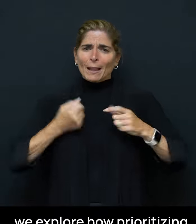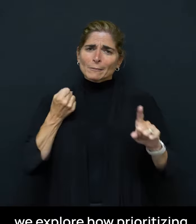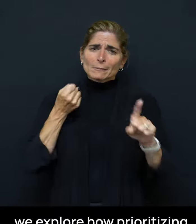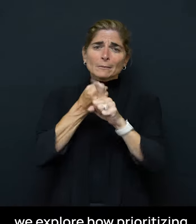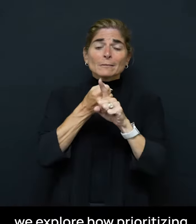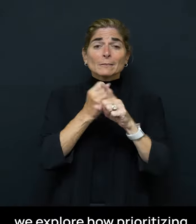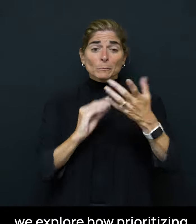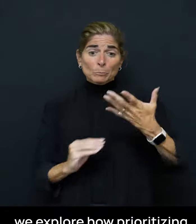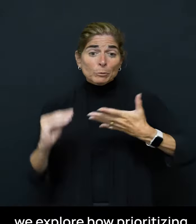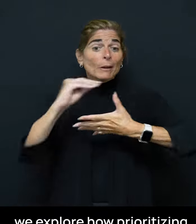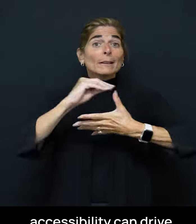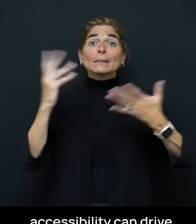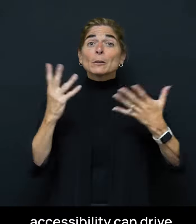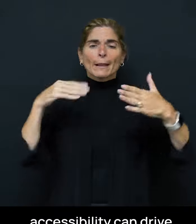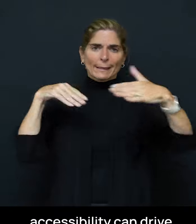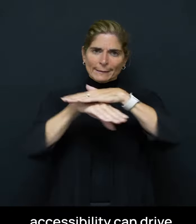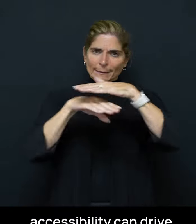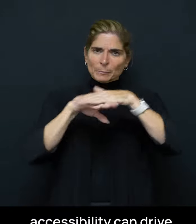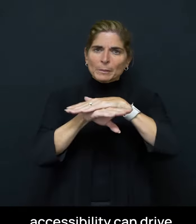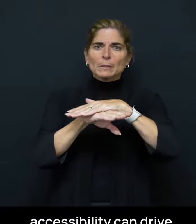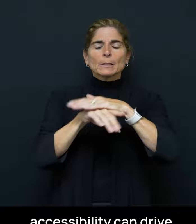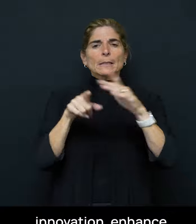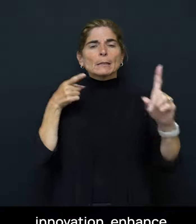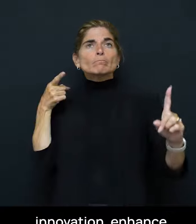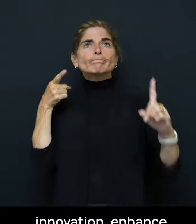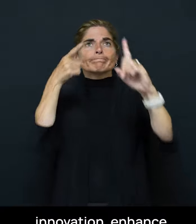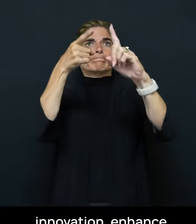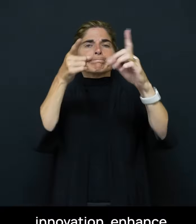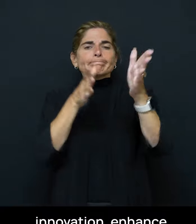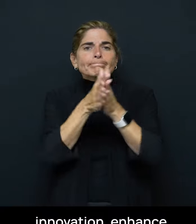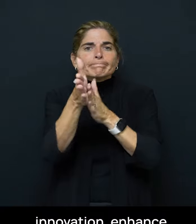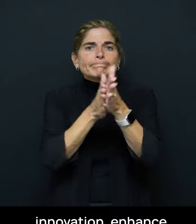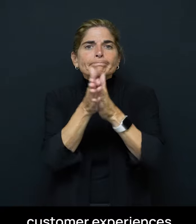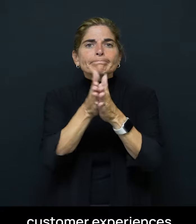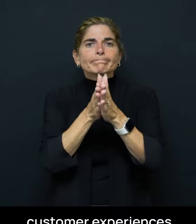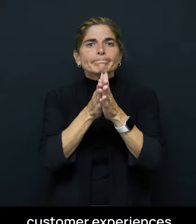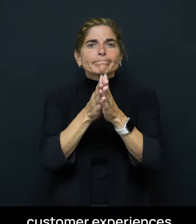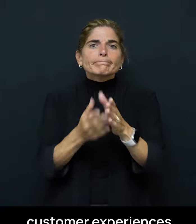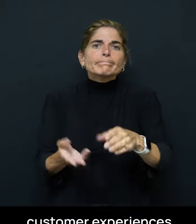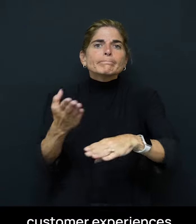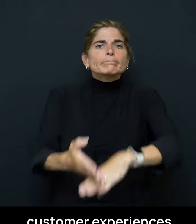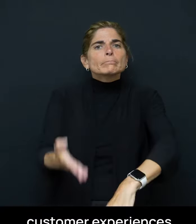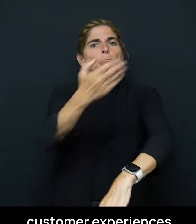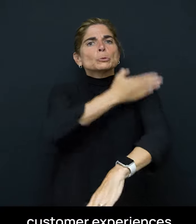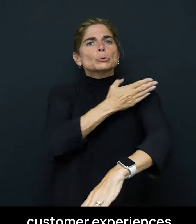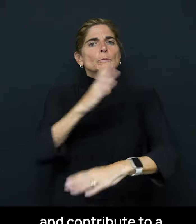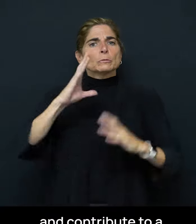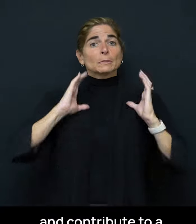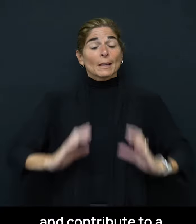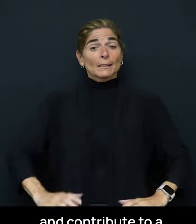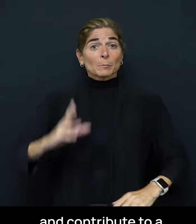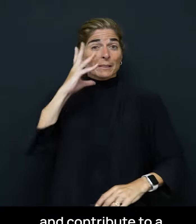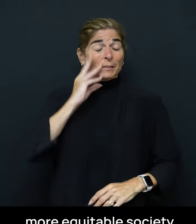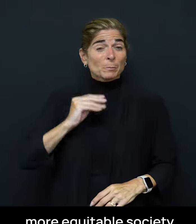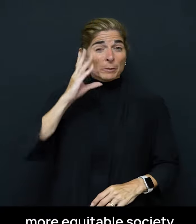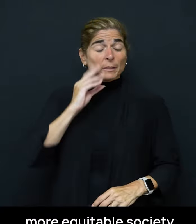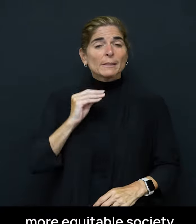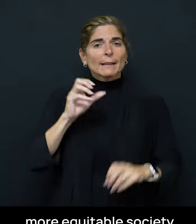how prioritizing accessibility can drive innovation, enhance customer experiences, and contribute to a more equitable